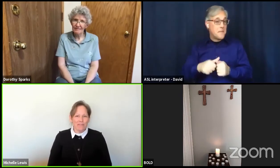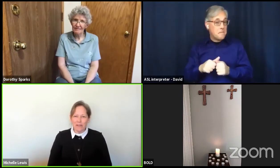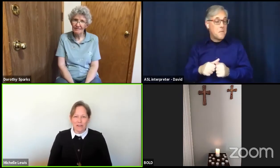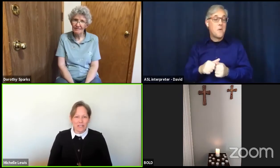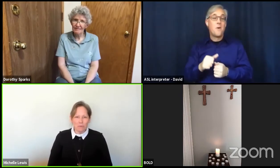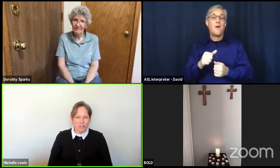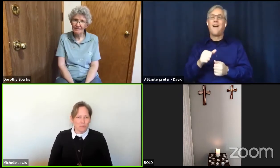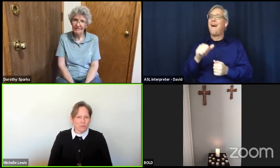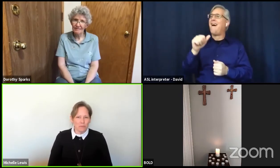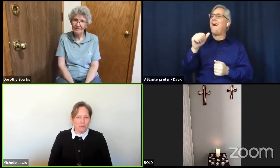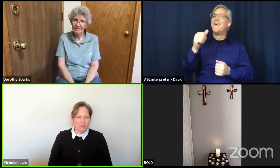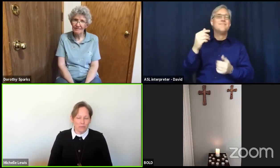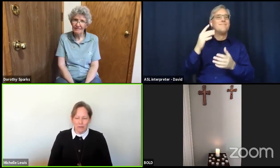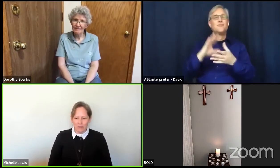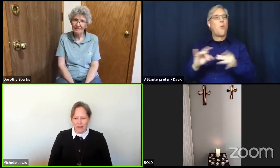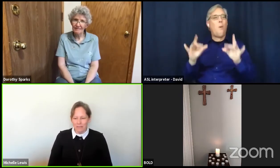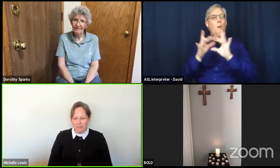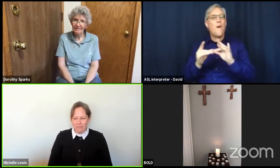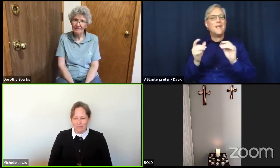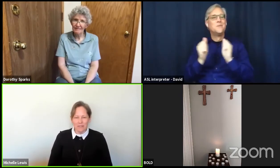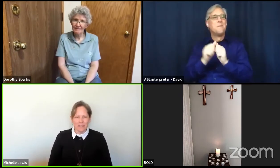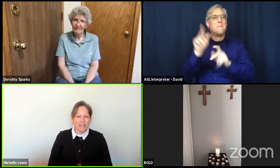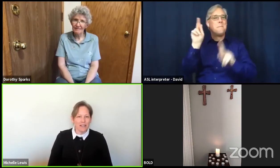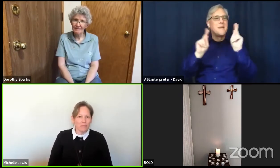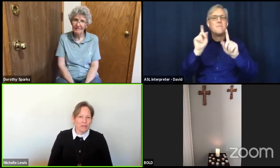special people from your life. Send them a note.